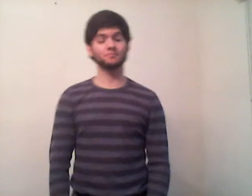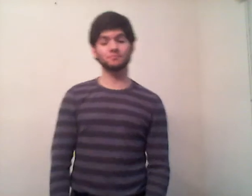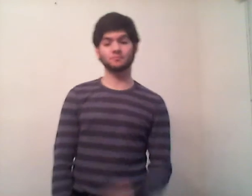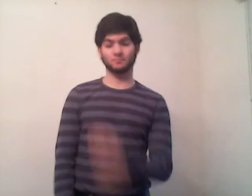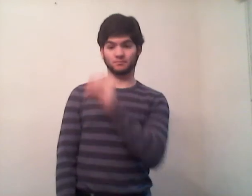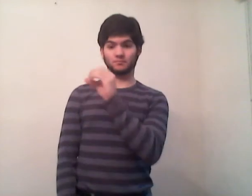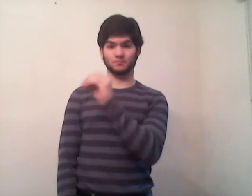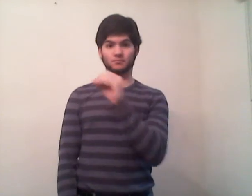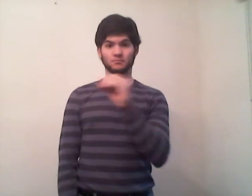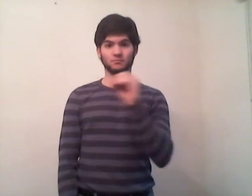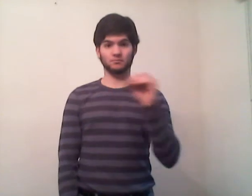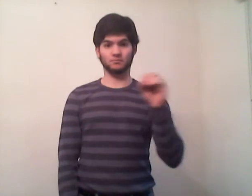I'm sorry